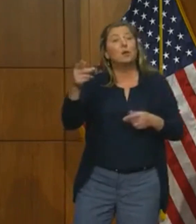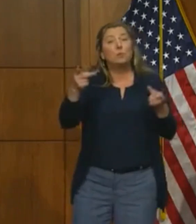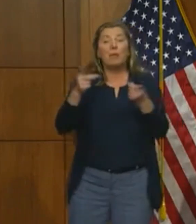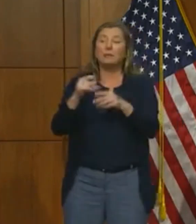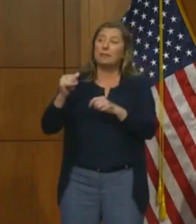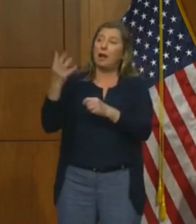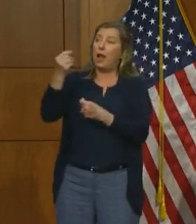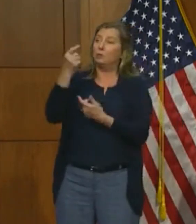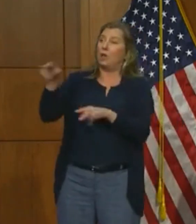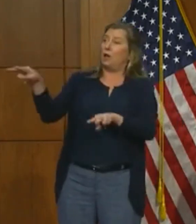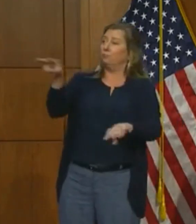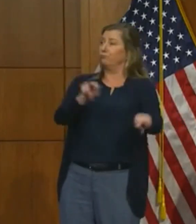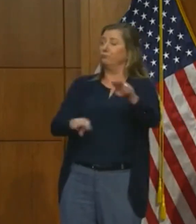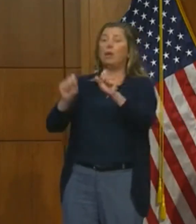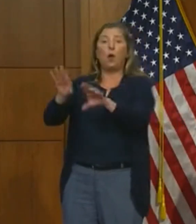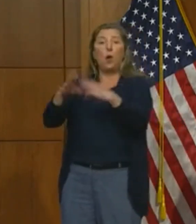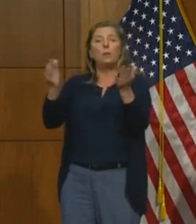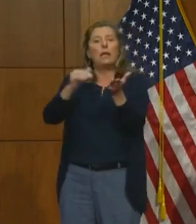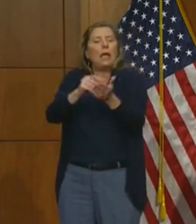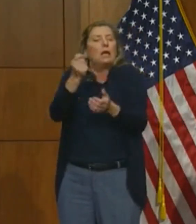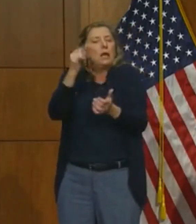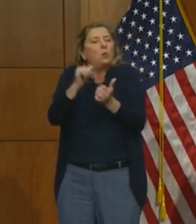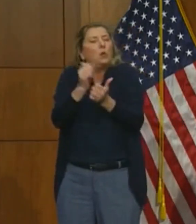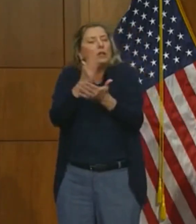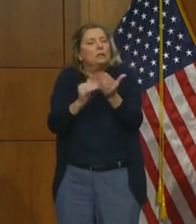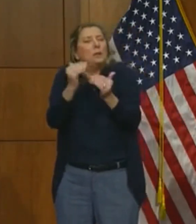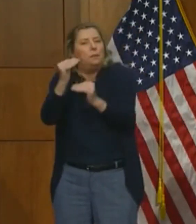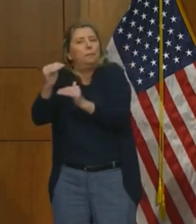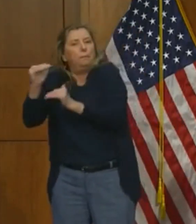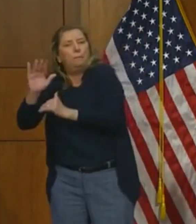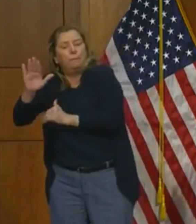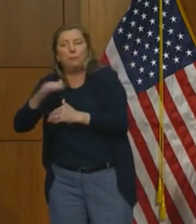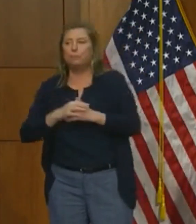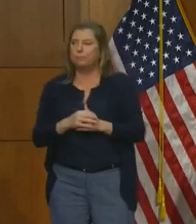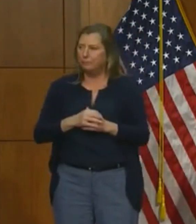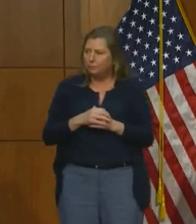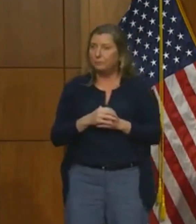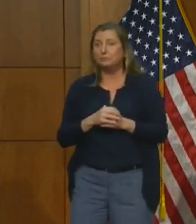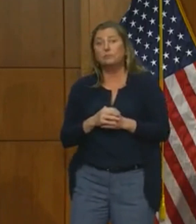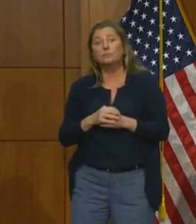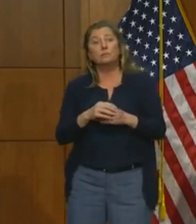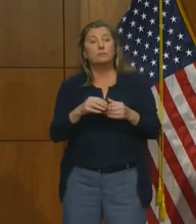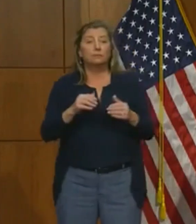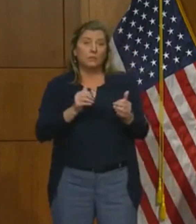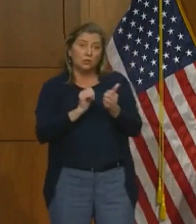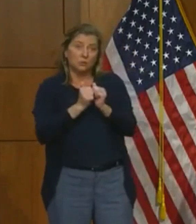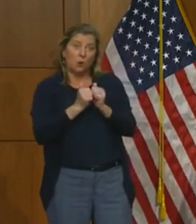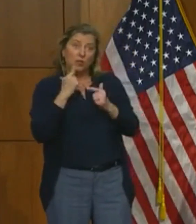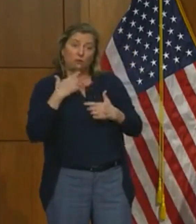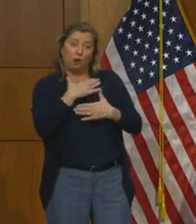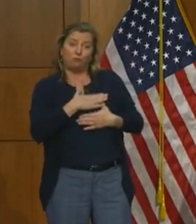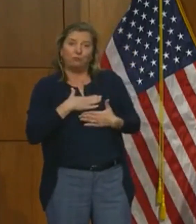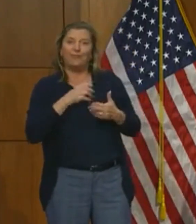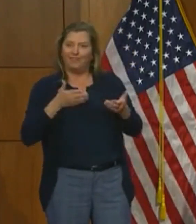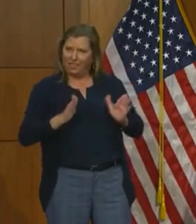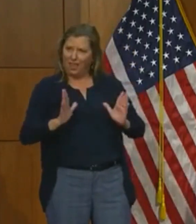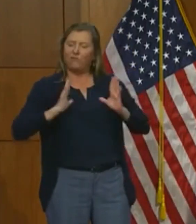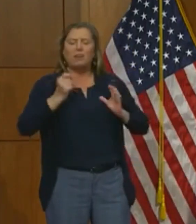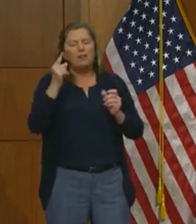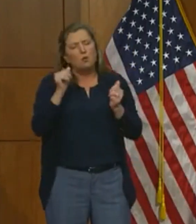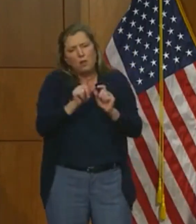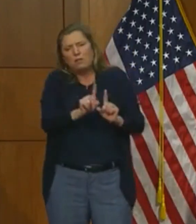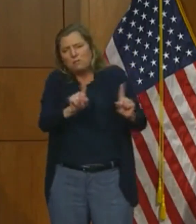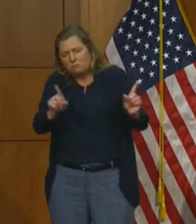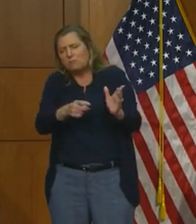again with some restrictions. It means recreational sports are allowed, with physical distancing